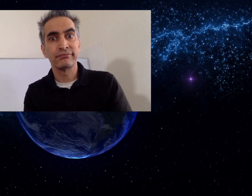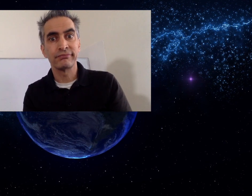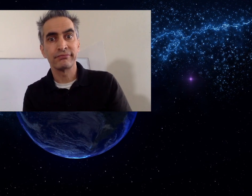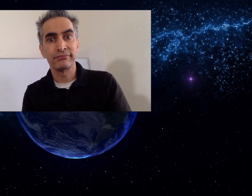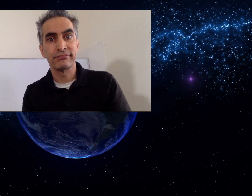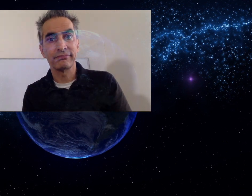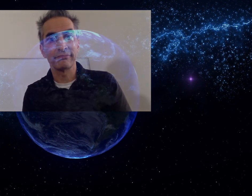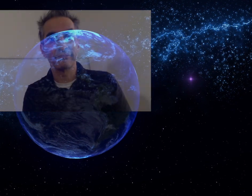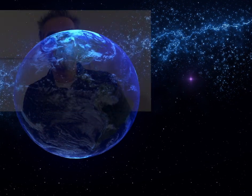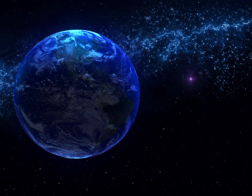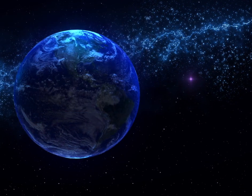The answer